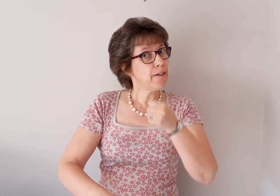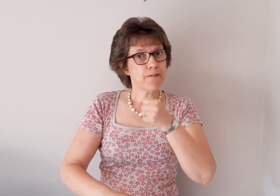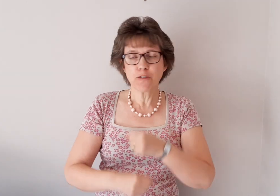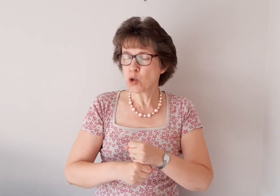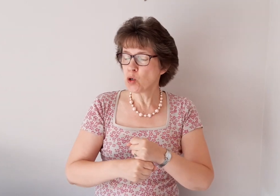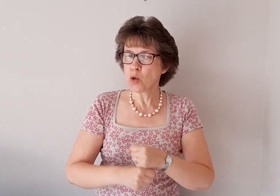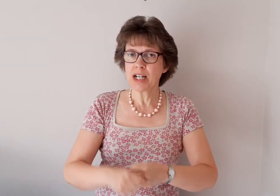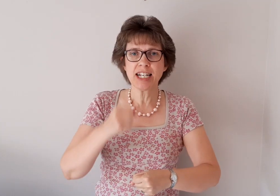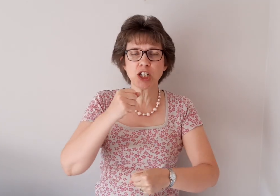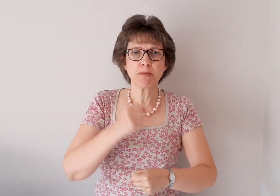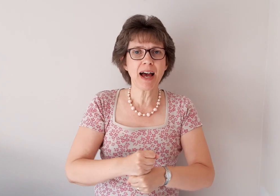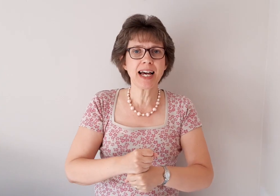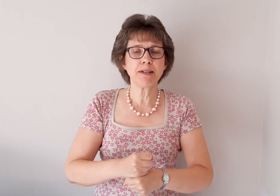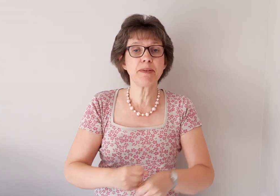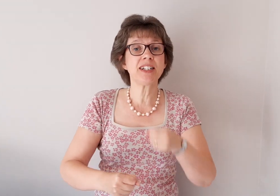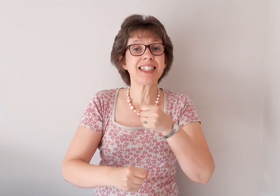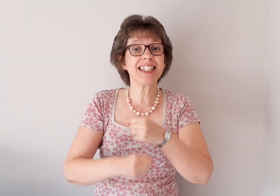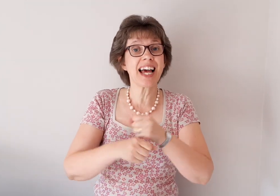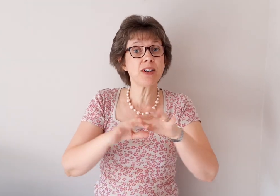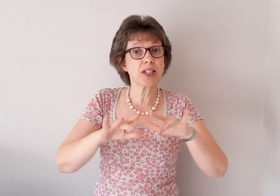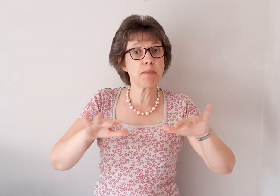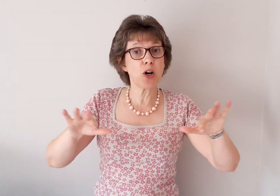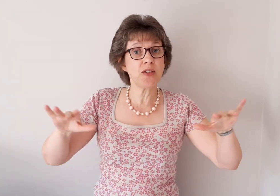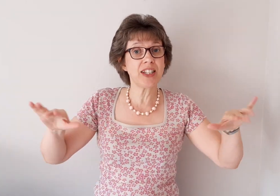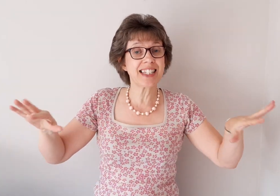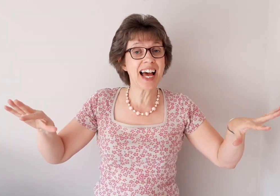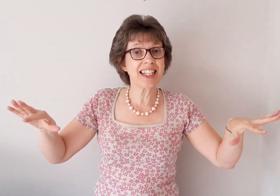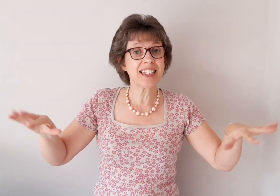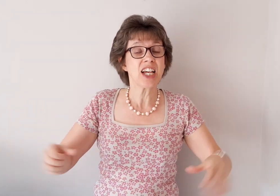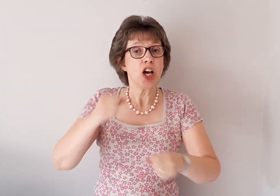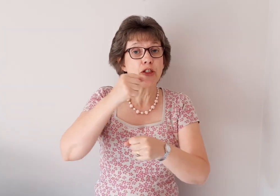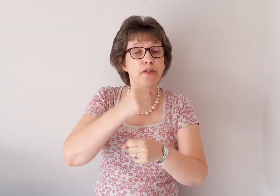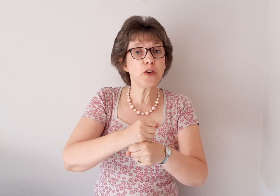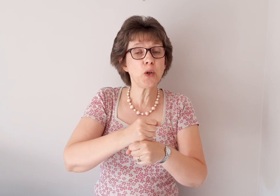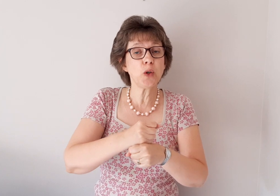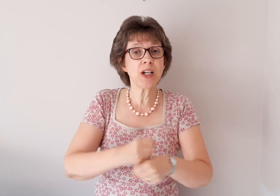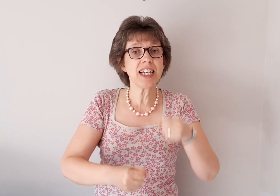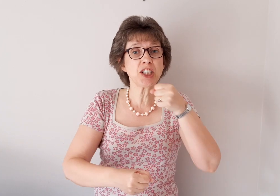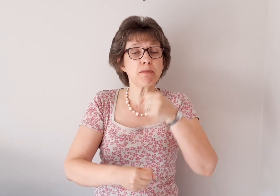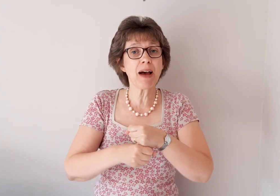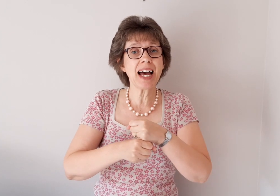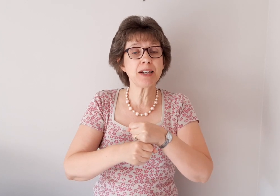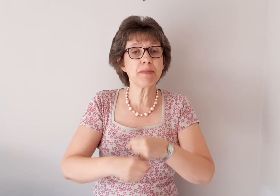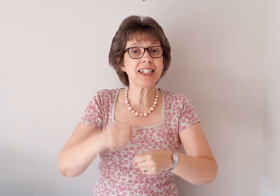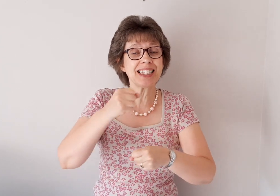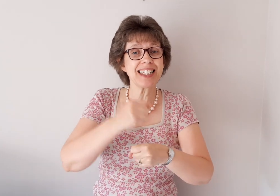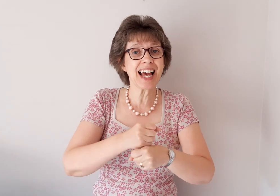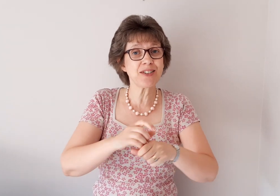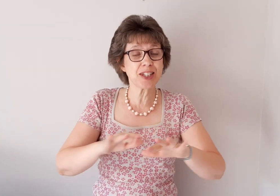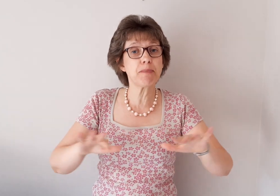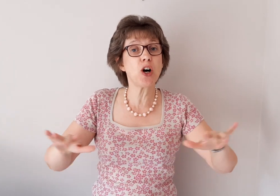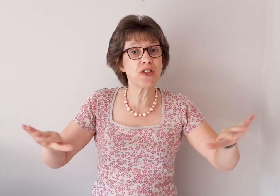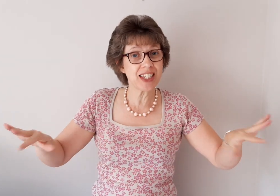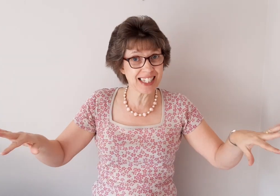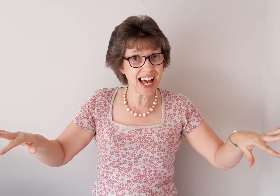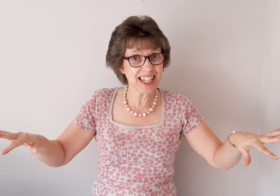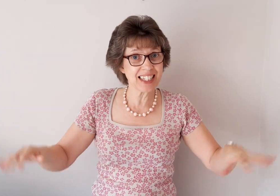foolish man built his house upon the sand. The foolish man built his house upon the sand.